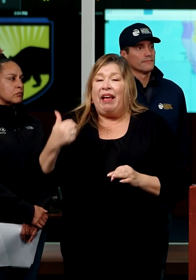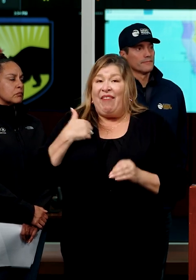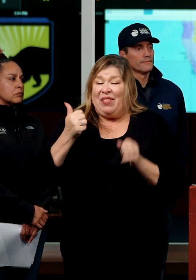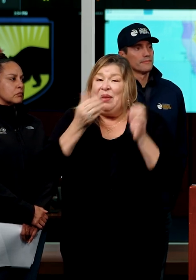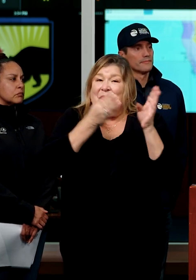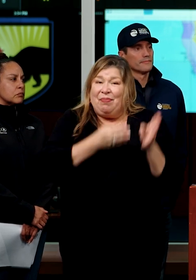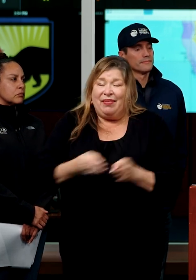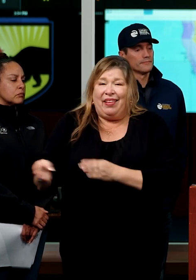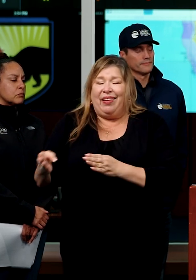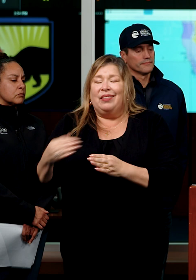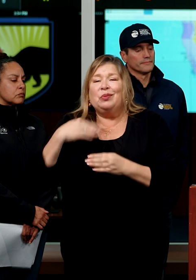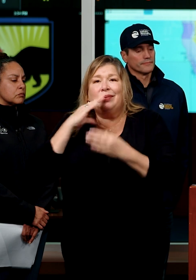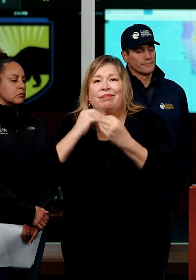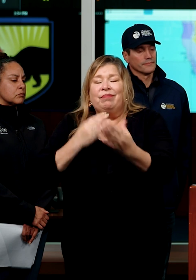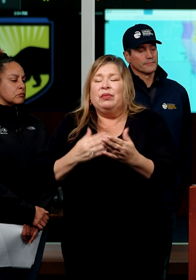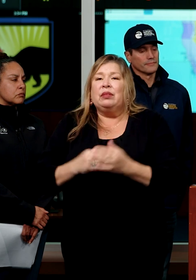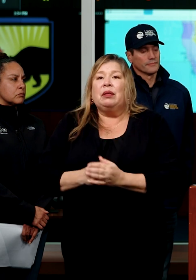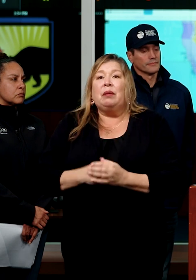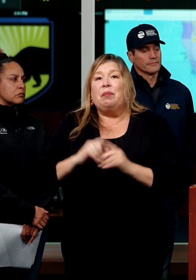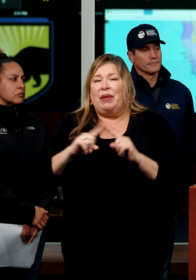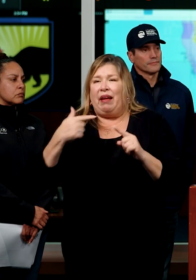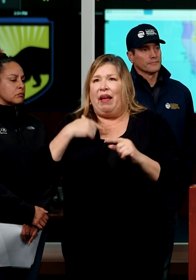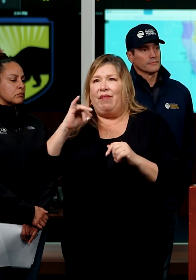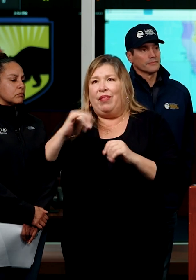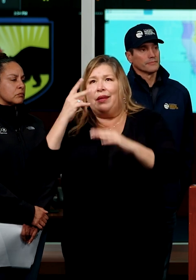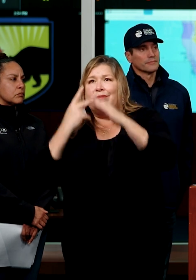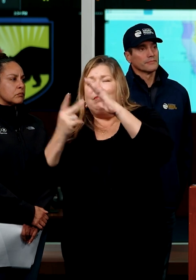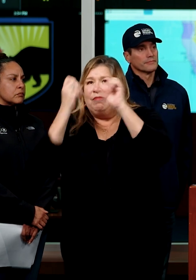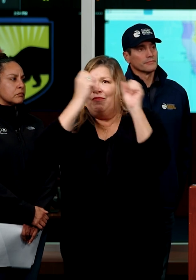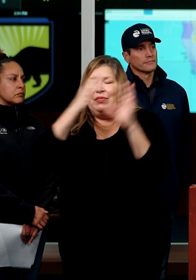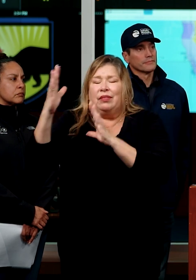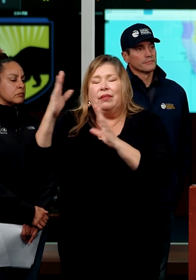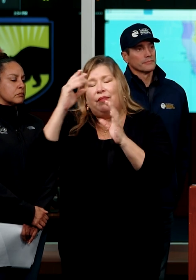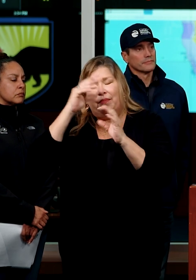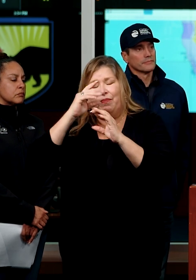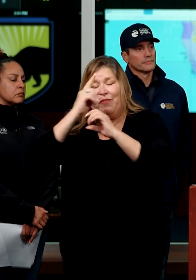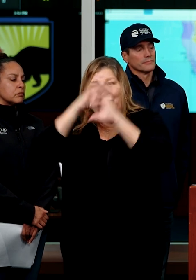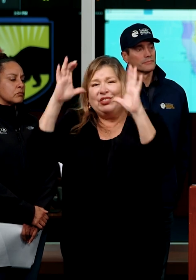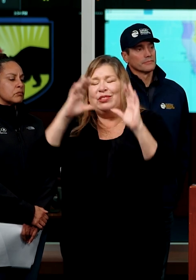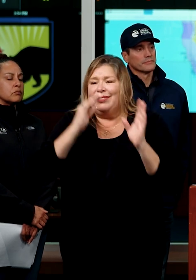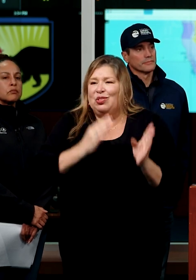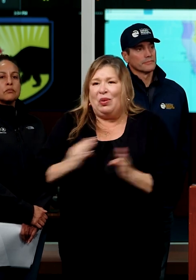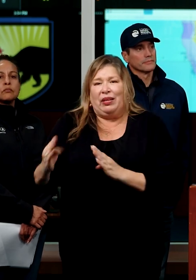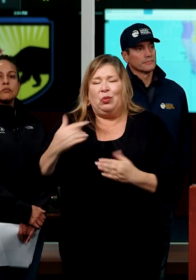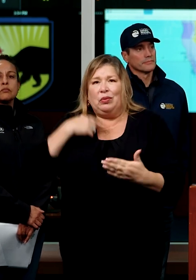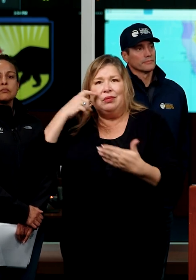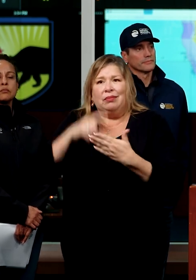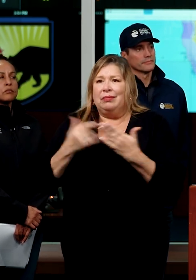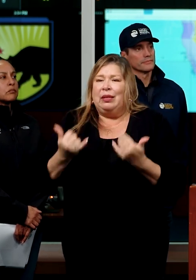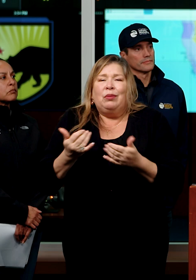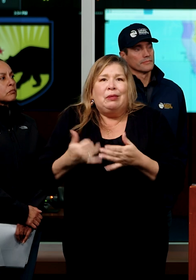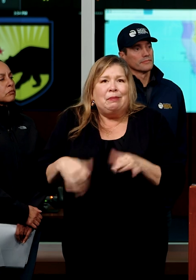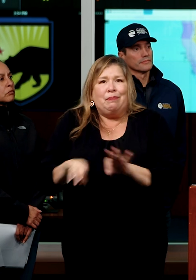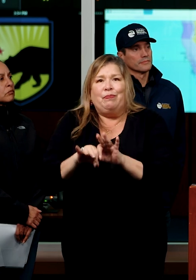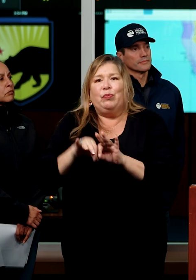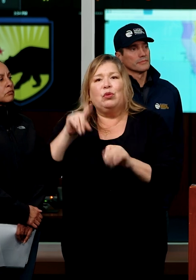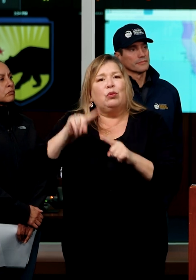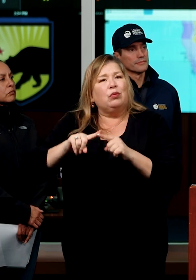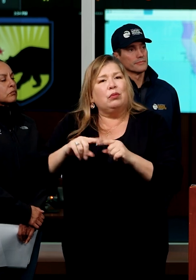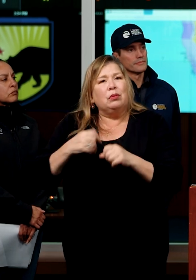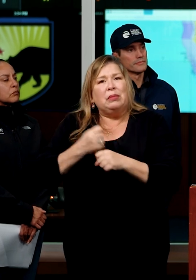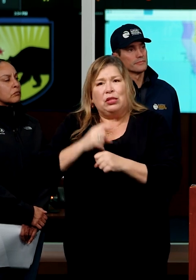mindful of that. Uh, but there's a vision and there's a strategy and, uh, we recognize the urgency of the moment to implement,